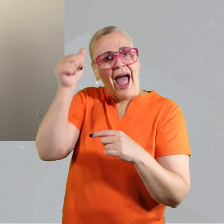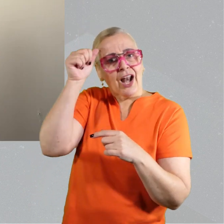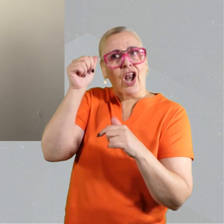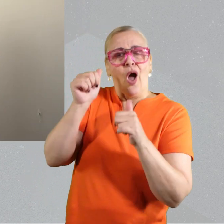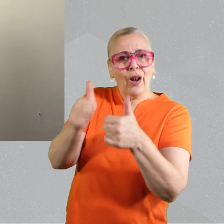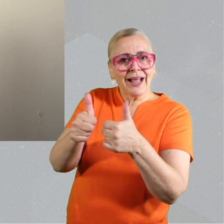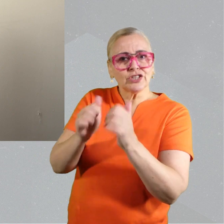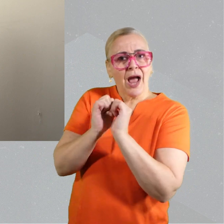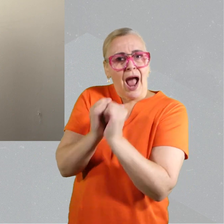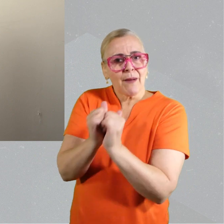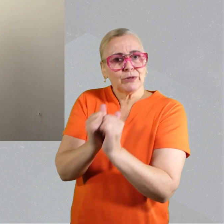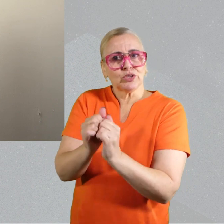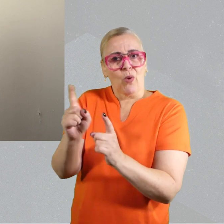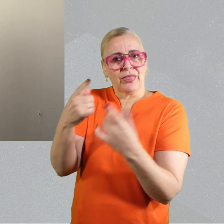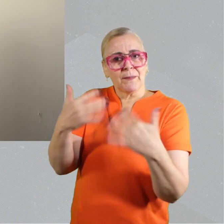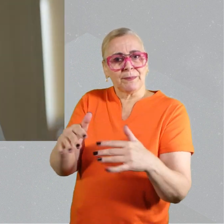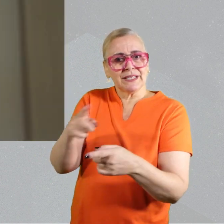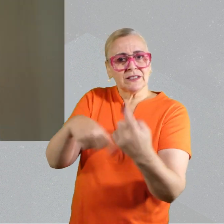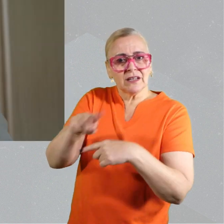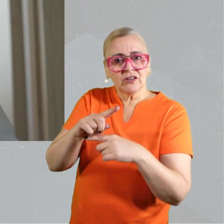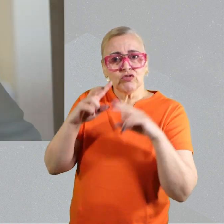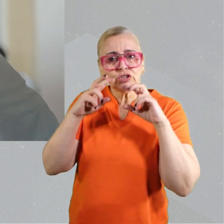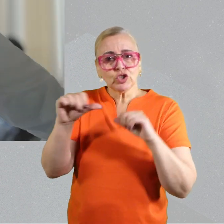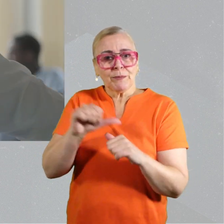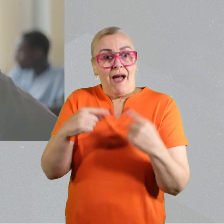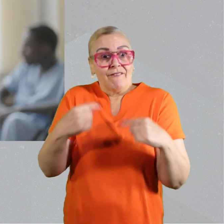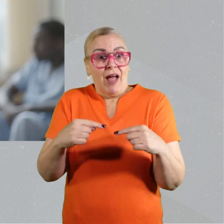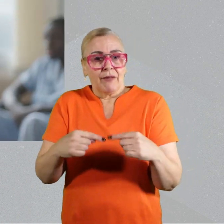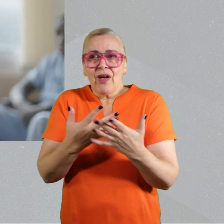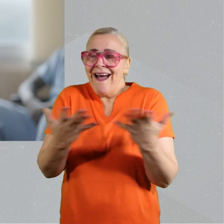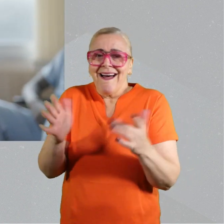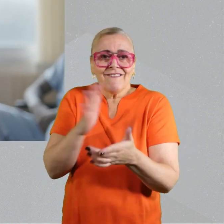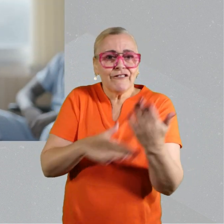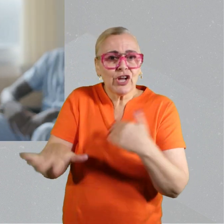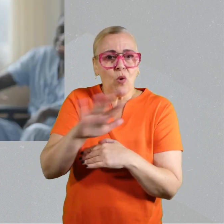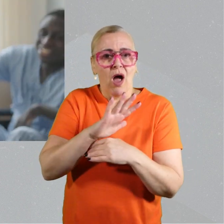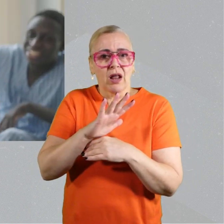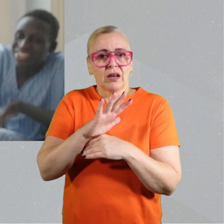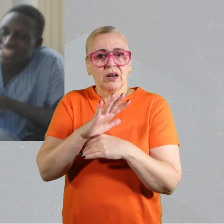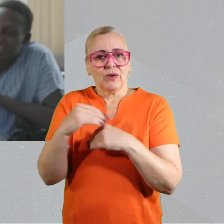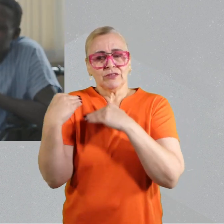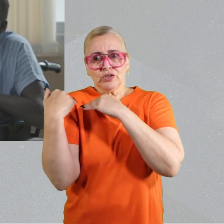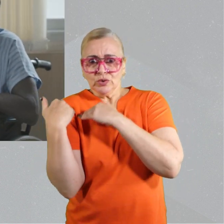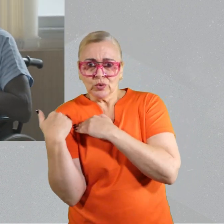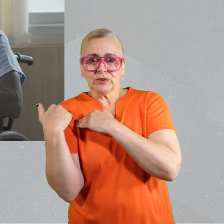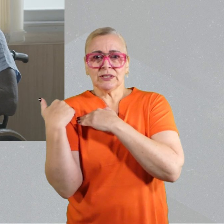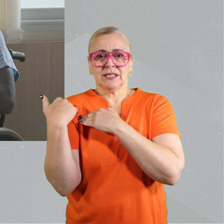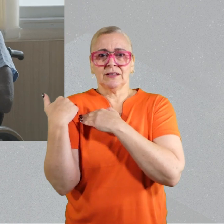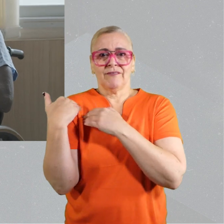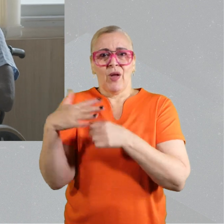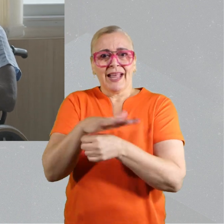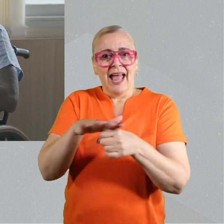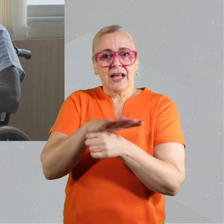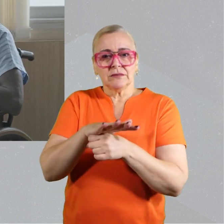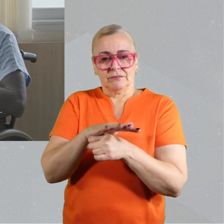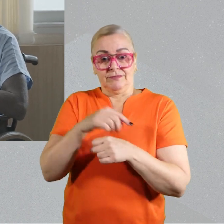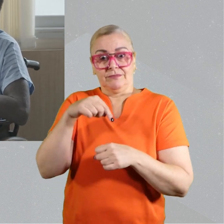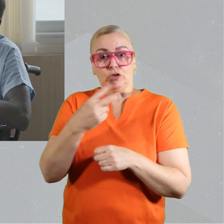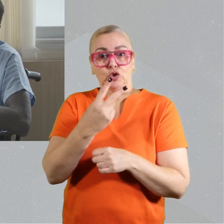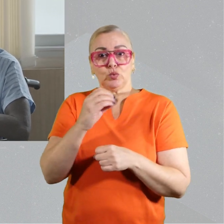find interesting, that they are being acknowledged and appreciated for what they're doing. Research